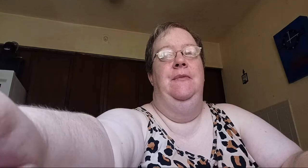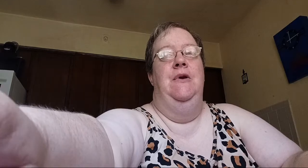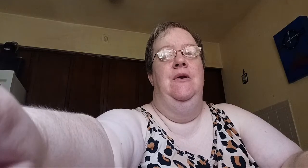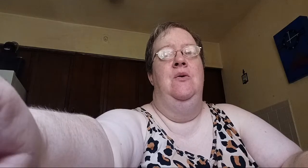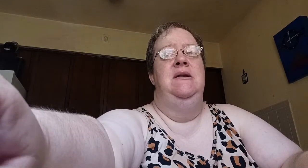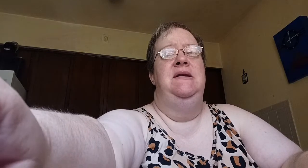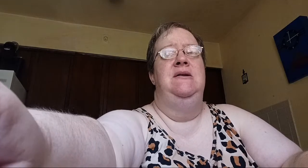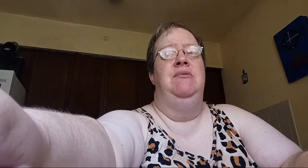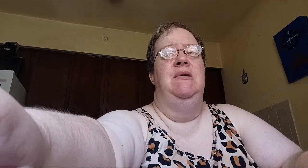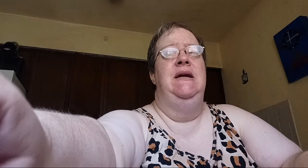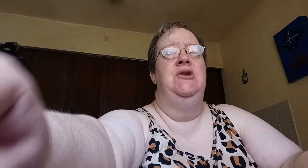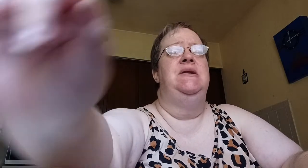Lord, this is a really interesting.